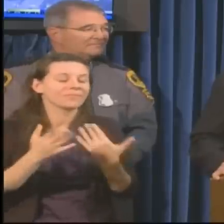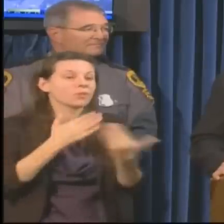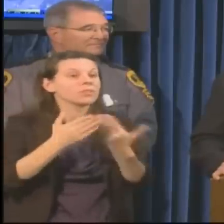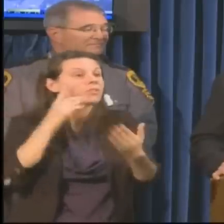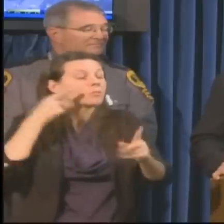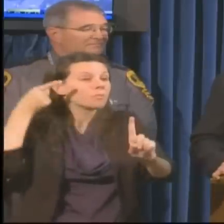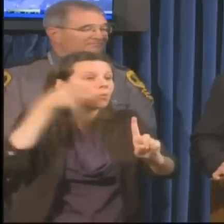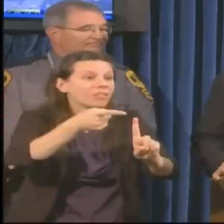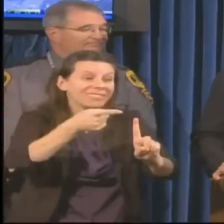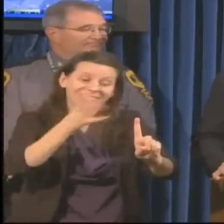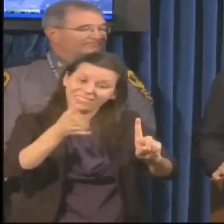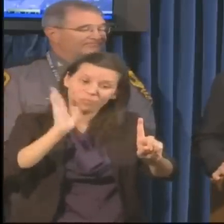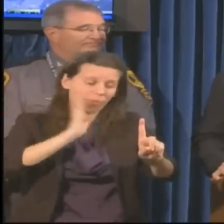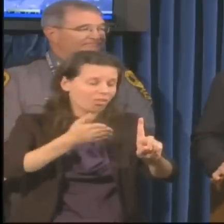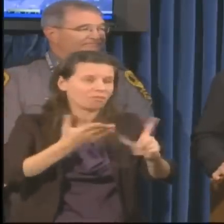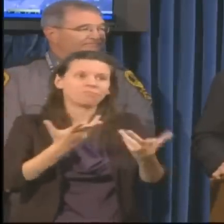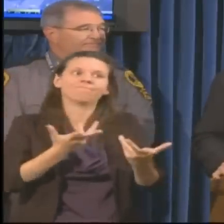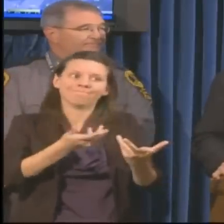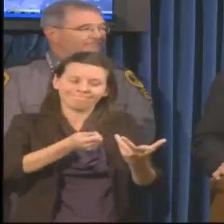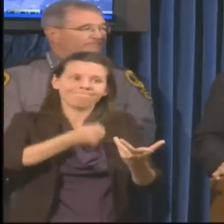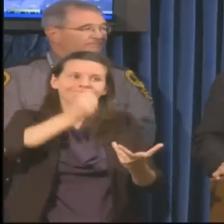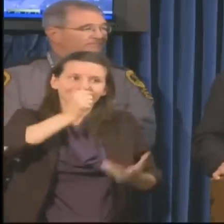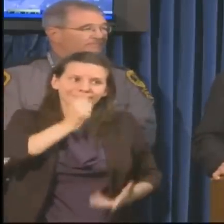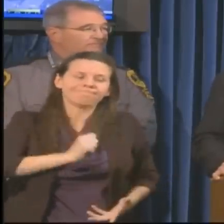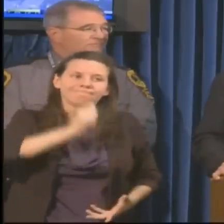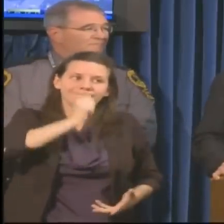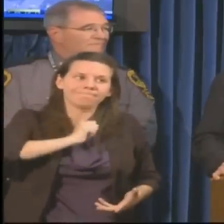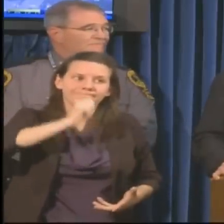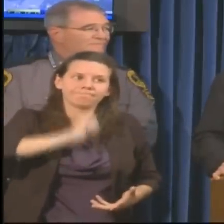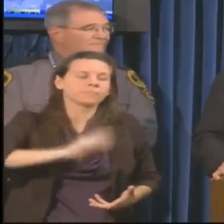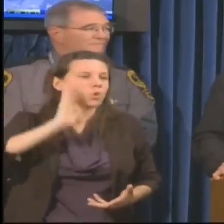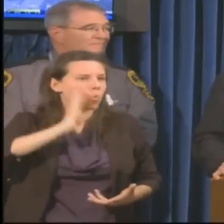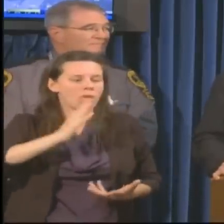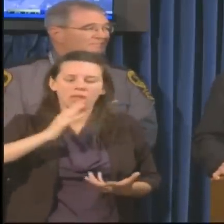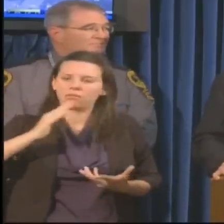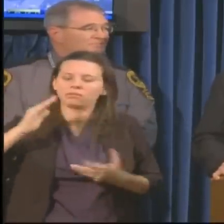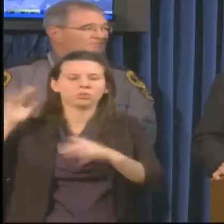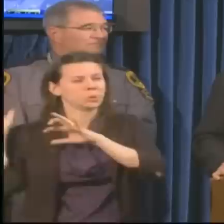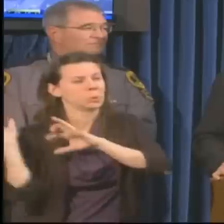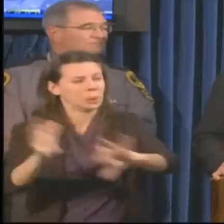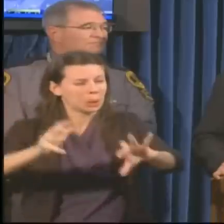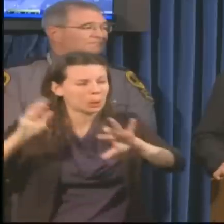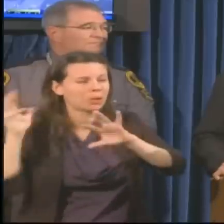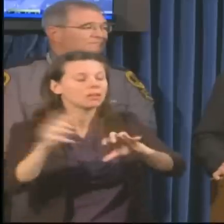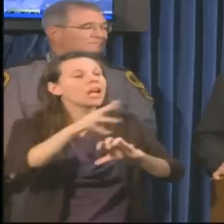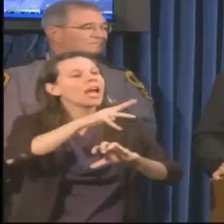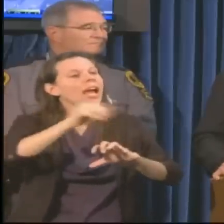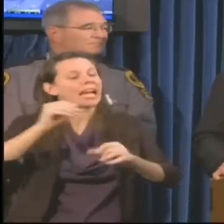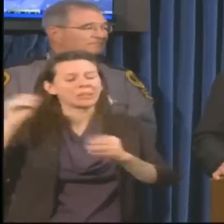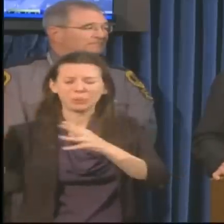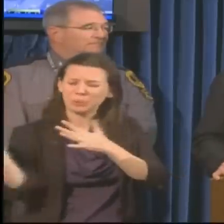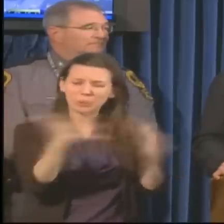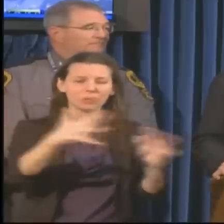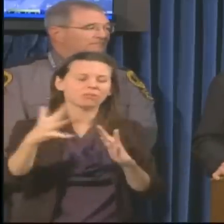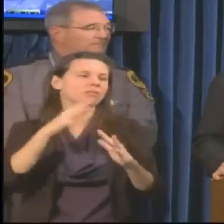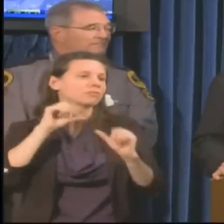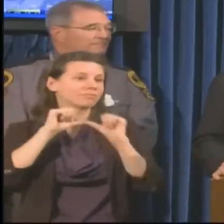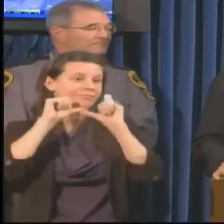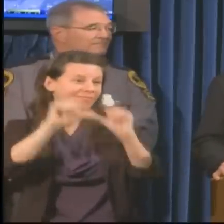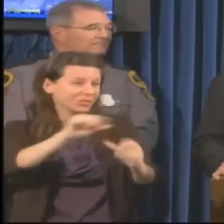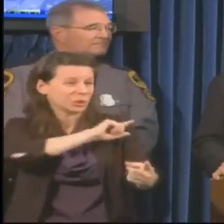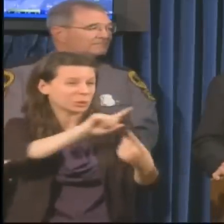is this is going to be a long haul. We will no doubt have rain and high winds through Tuesday. In northern Virginia, there could be